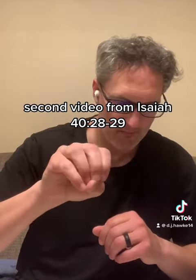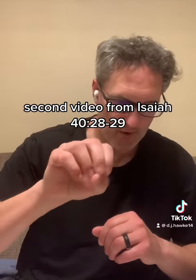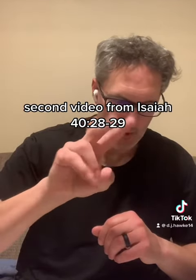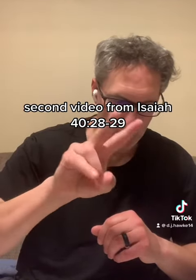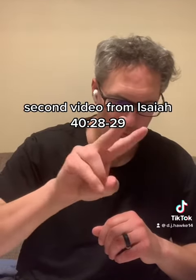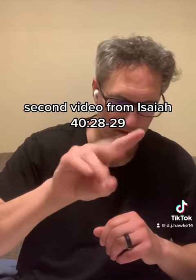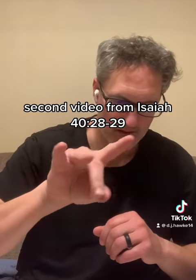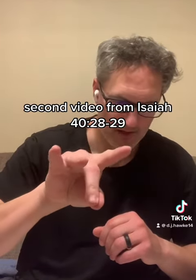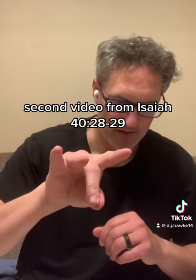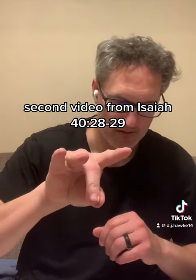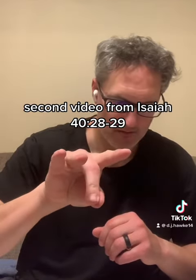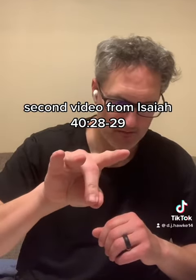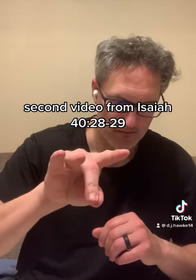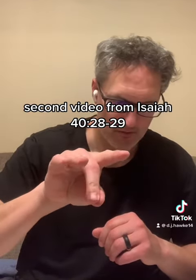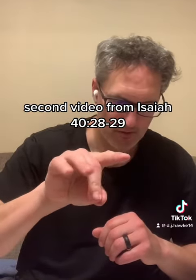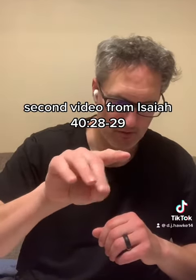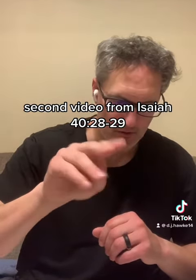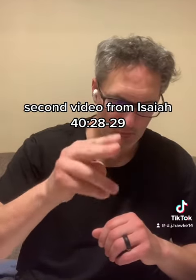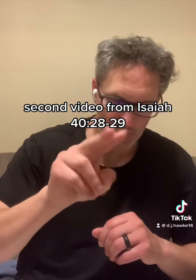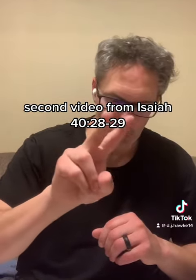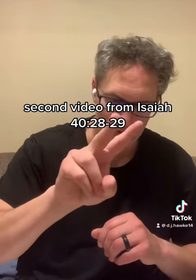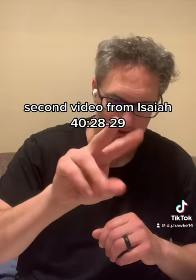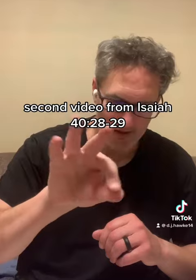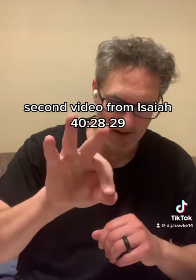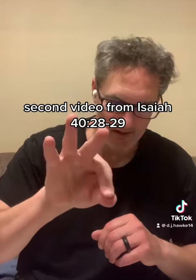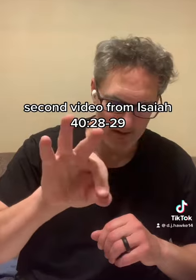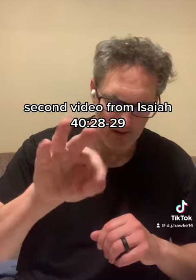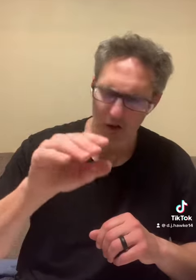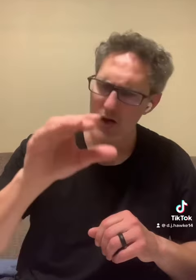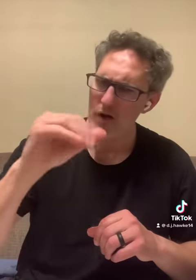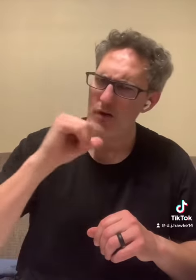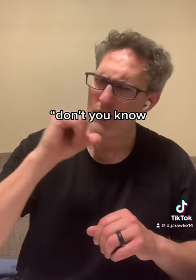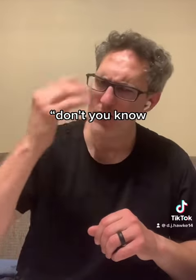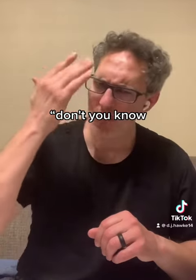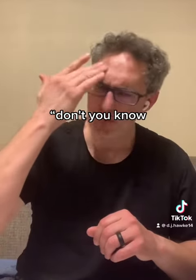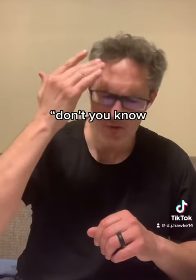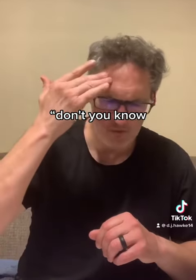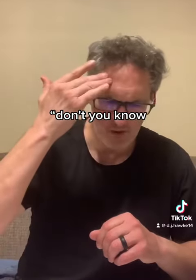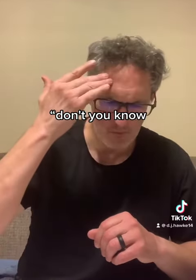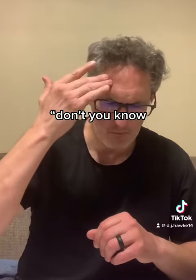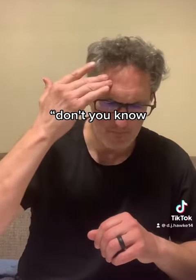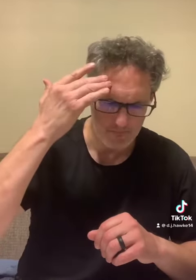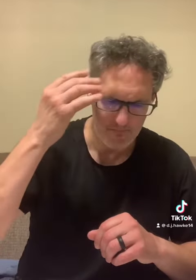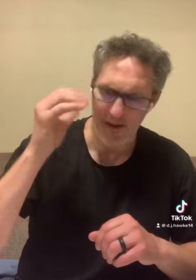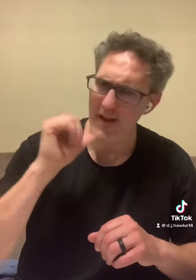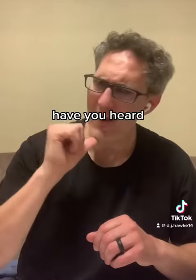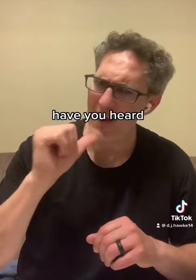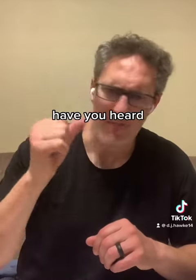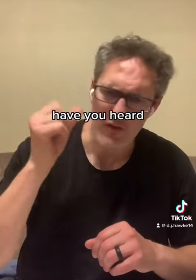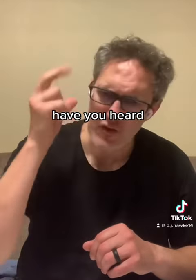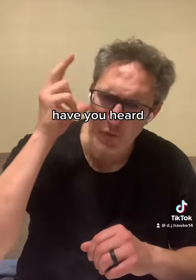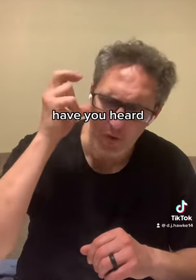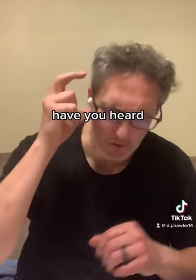28 through 29. Don't you know, at what you heard,